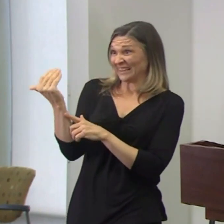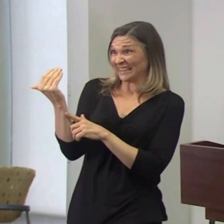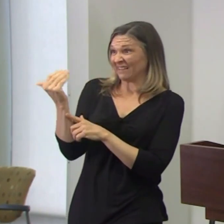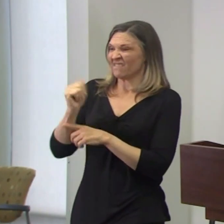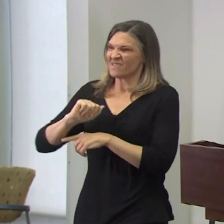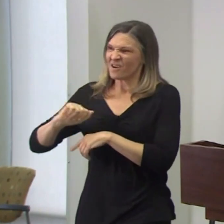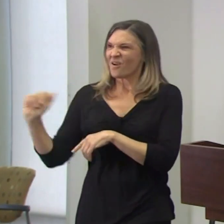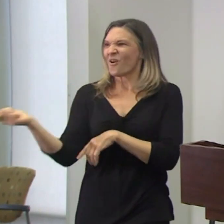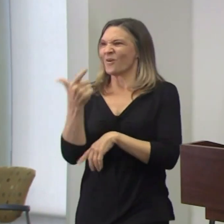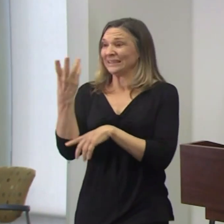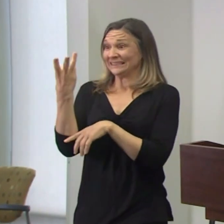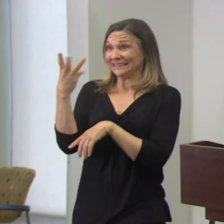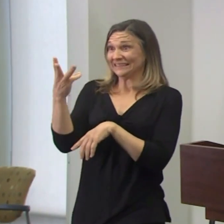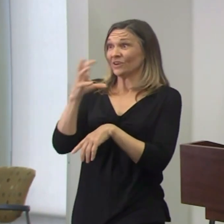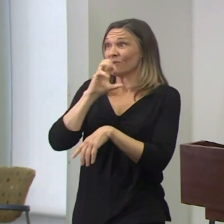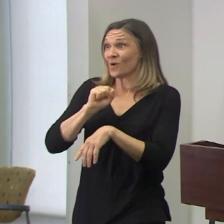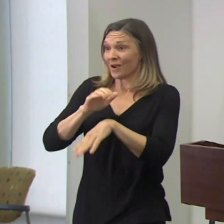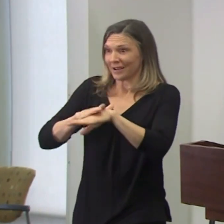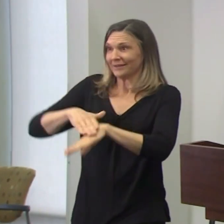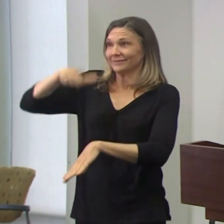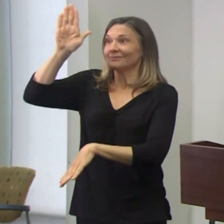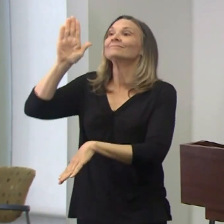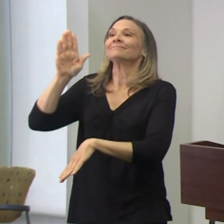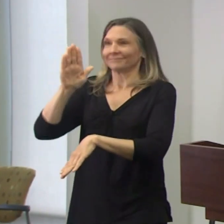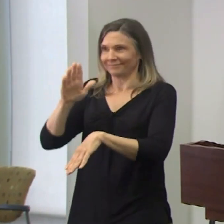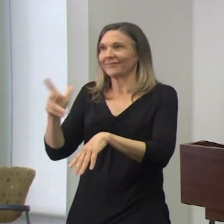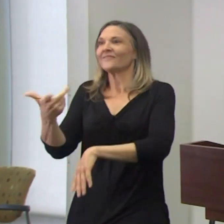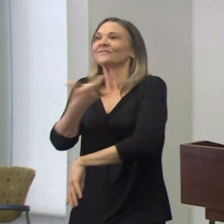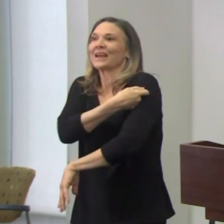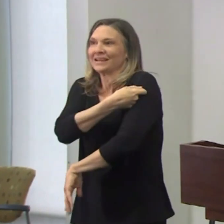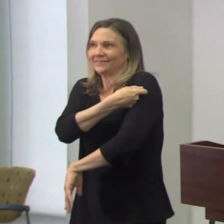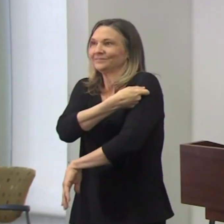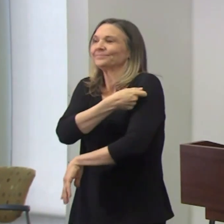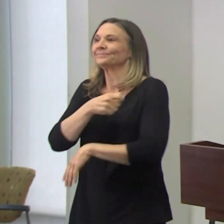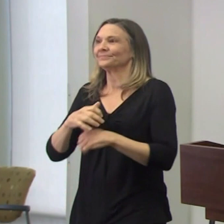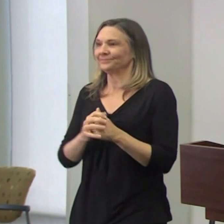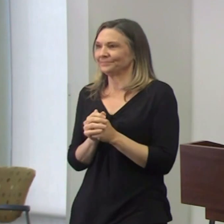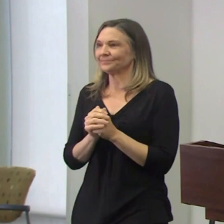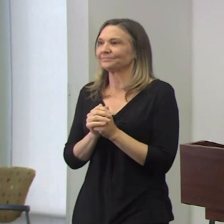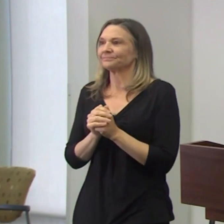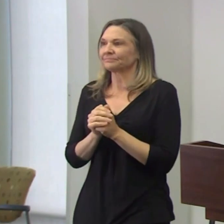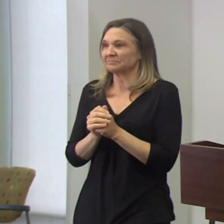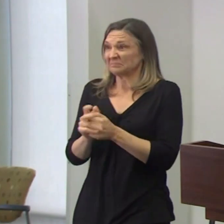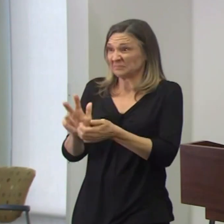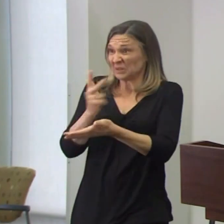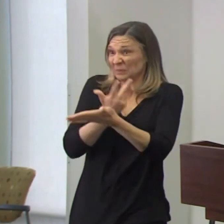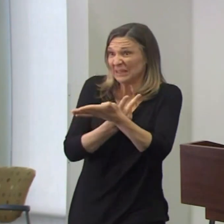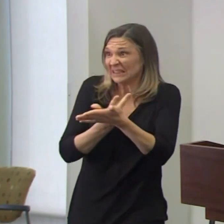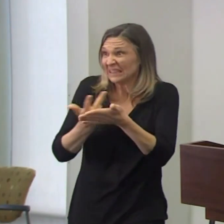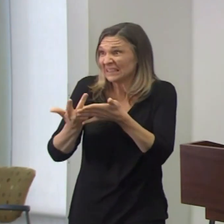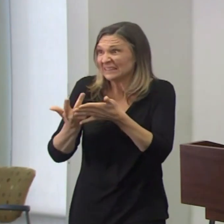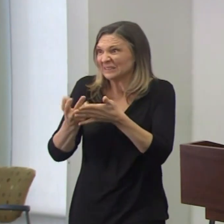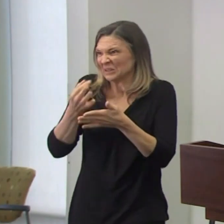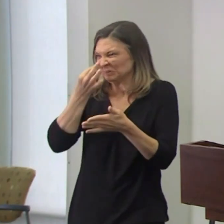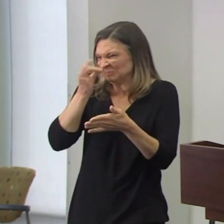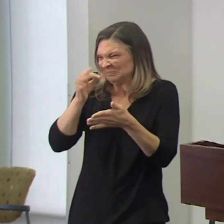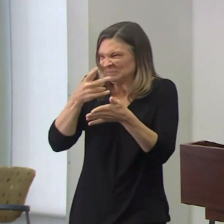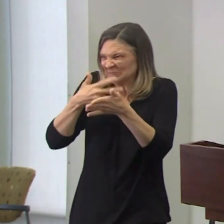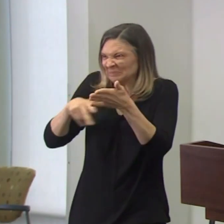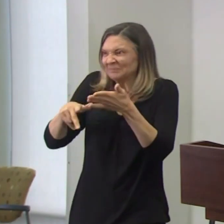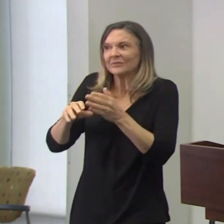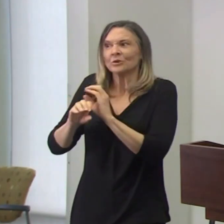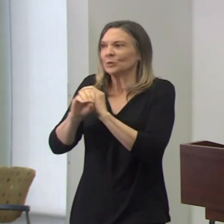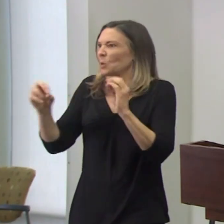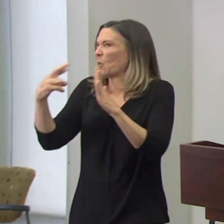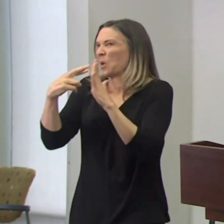16 and over, can get a vaccine. So in just a few weeks, there will be no rules, no limitations